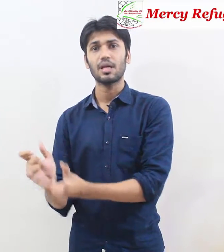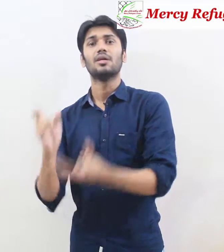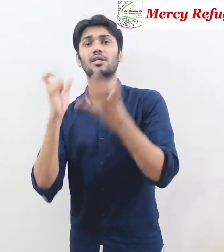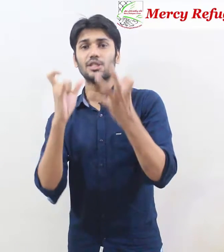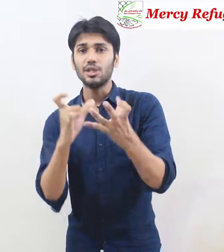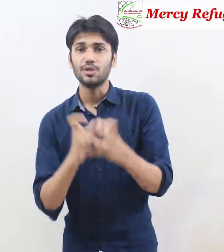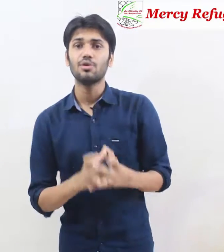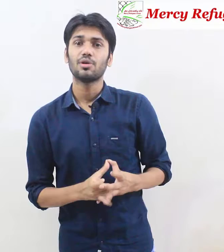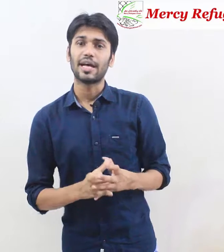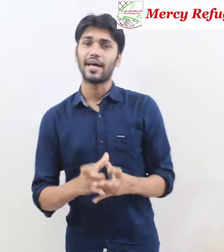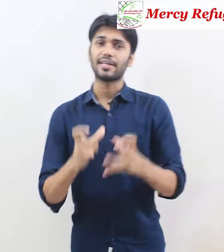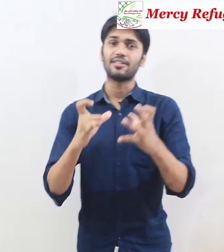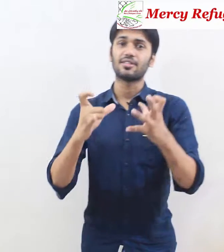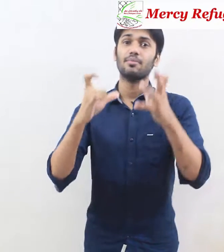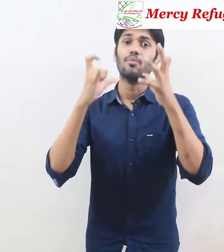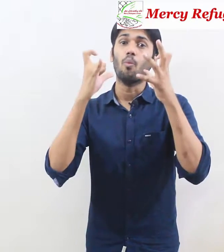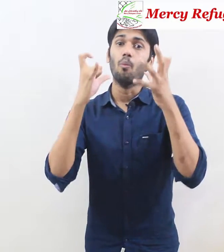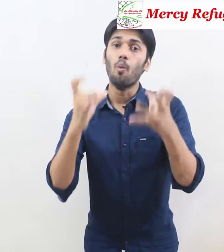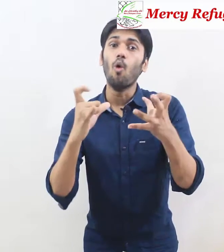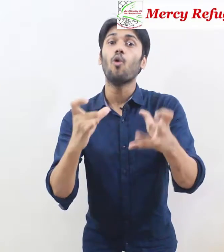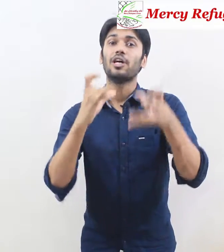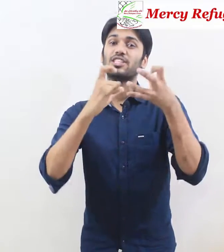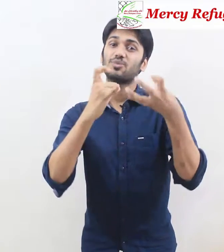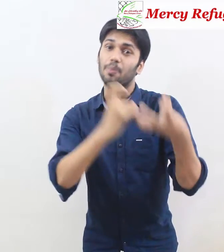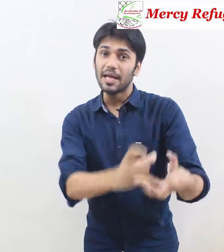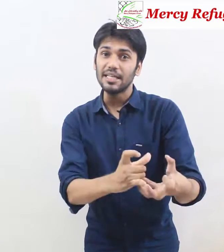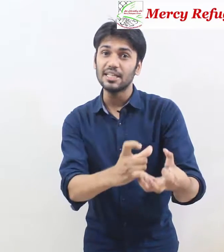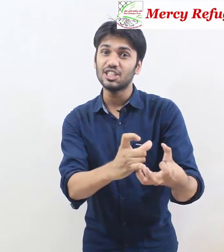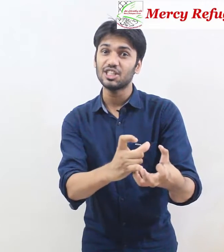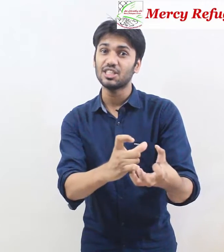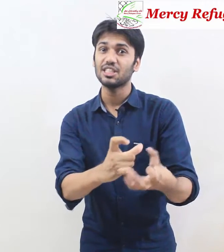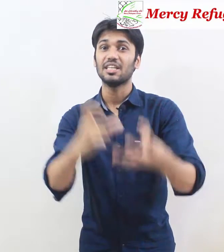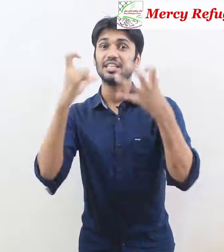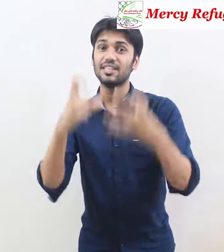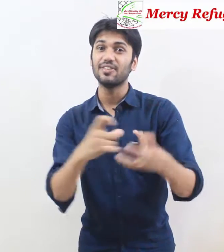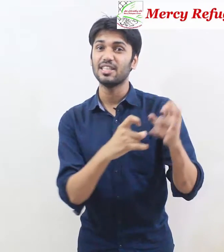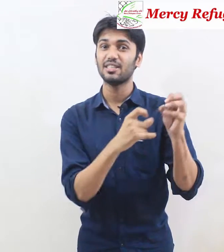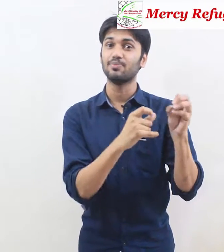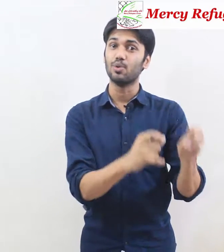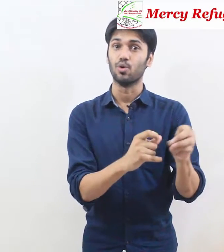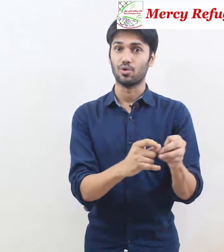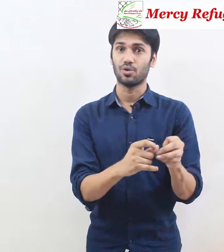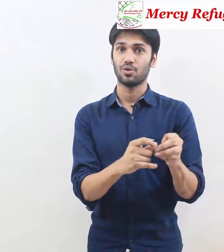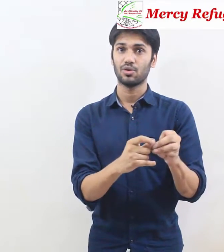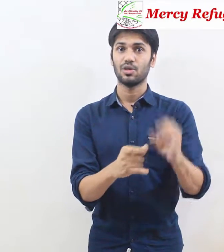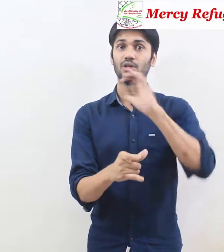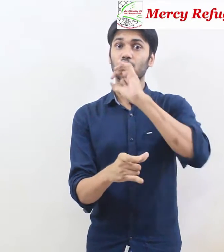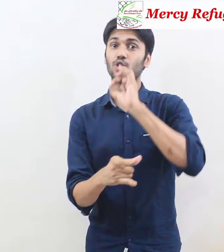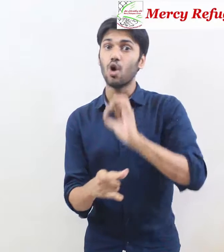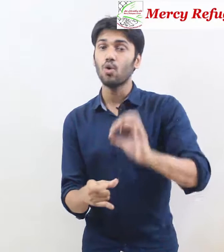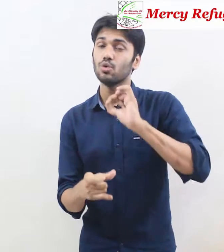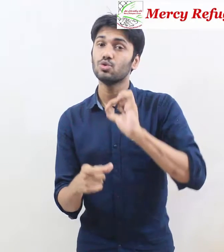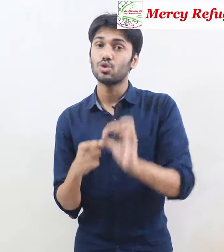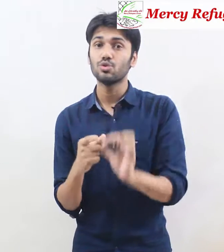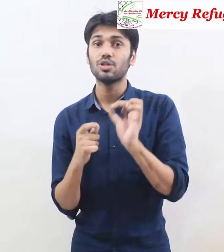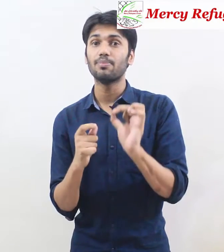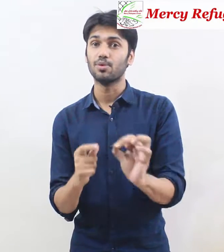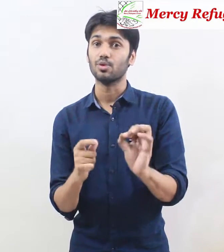you can get some more explanation given in the book go through the